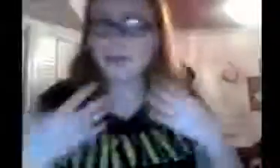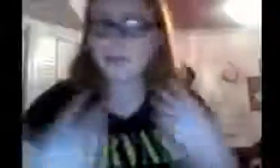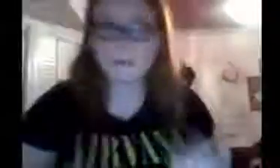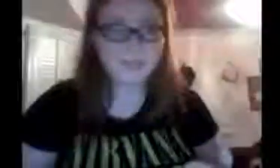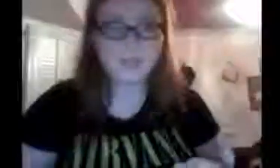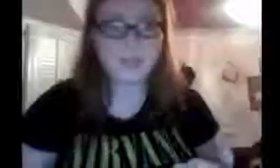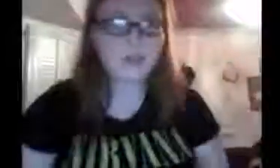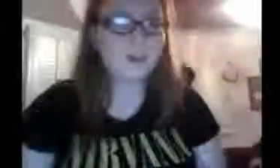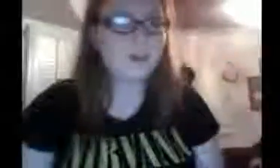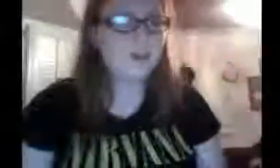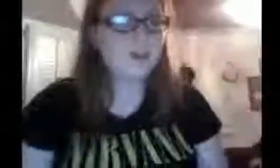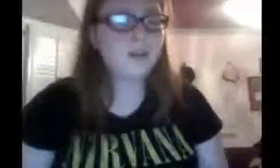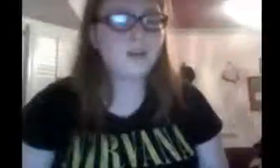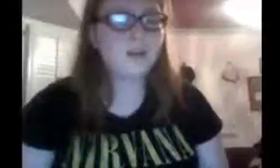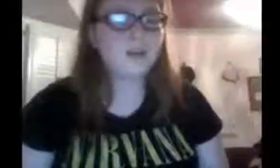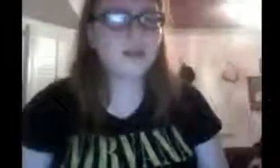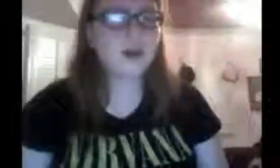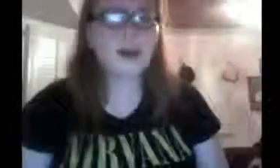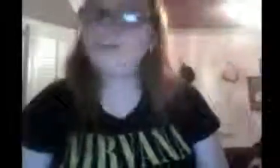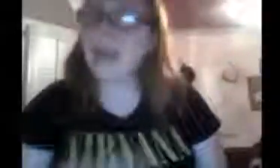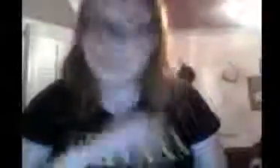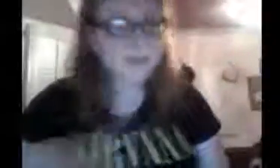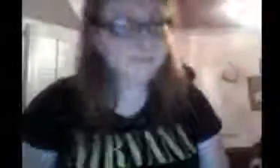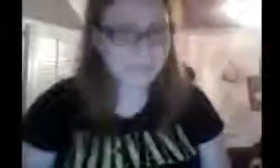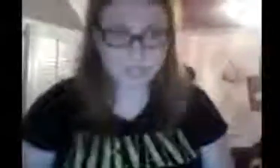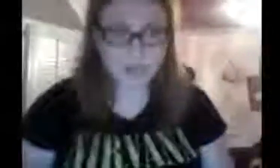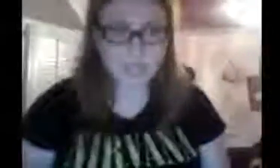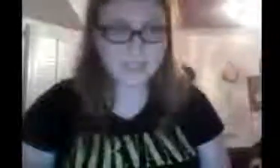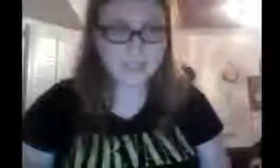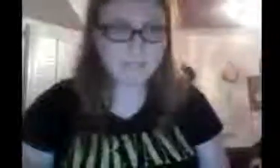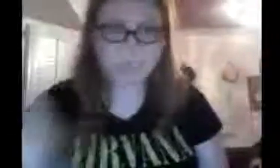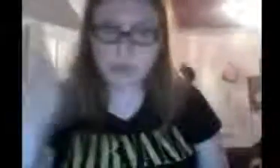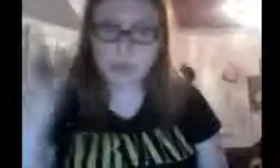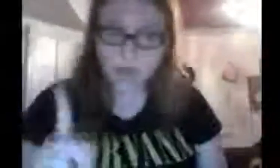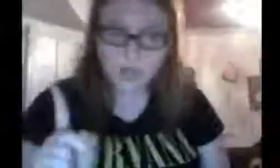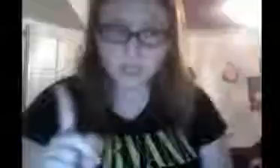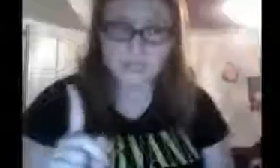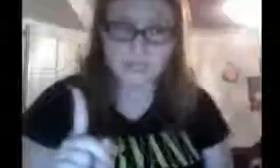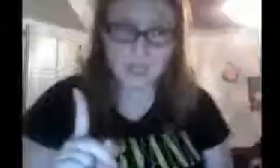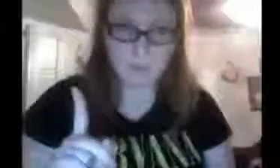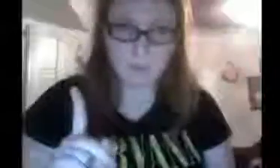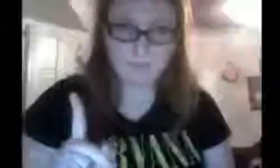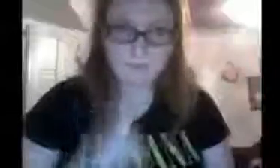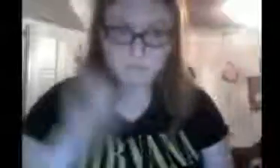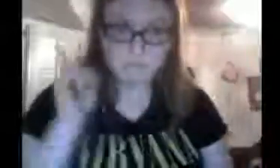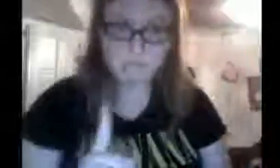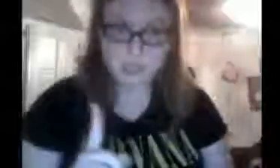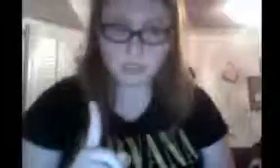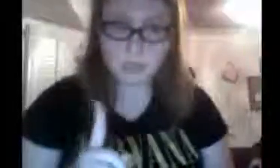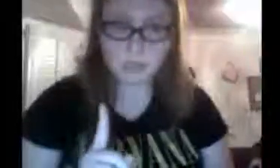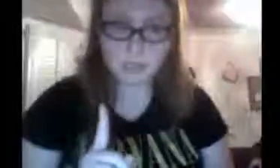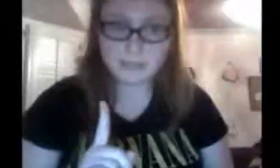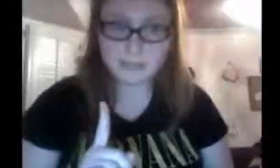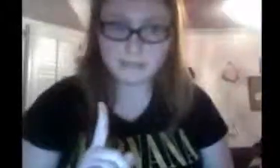like a lot of people would say. Like, I see them as best friends. Not a lesbian couple. This is coming from a lesbian.